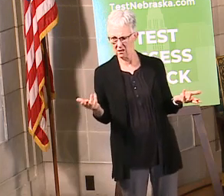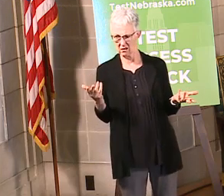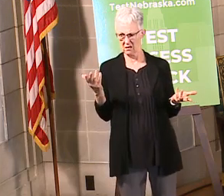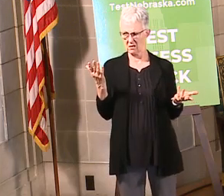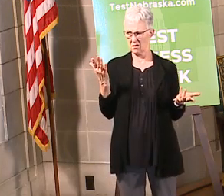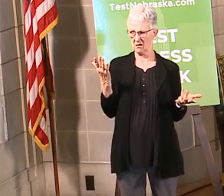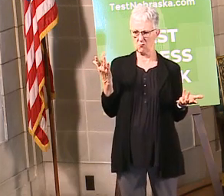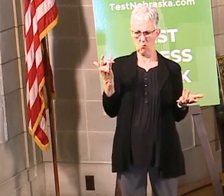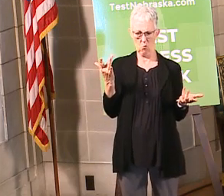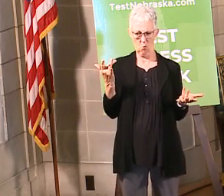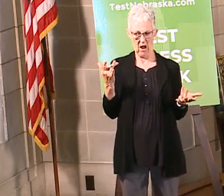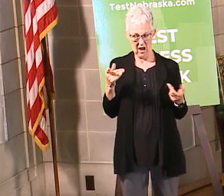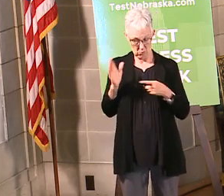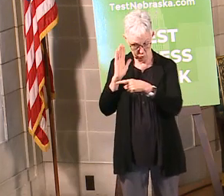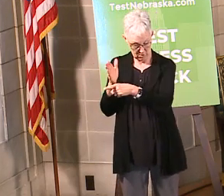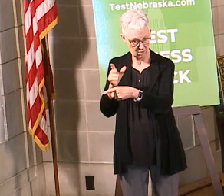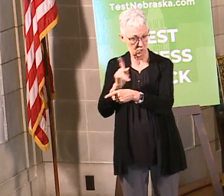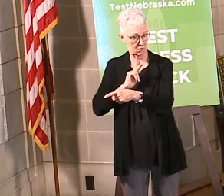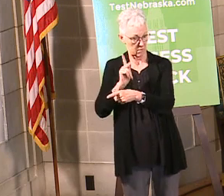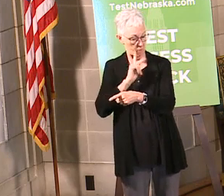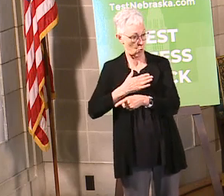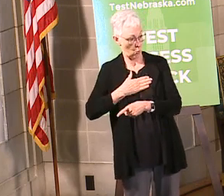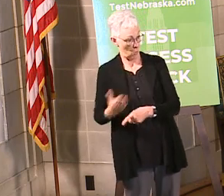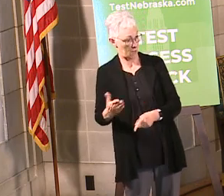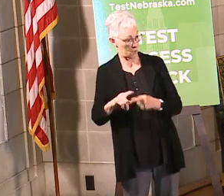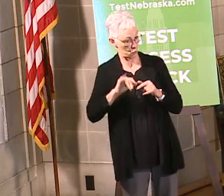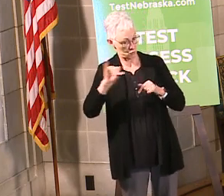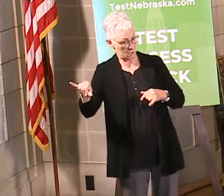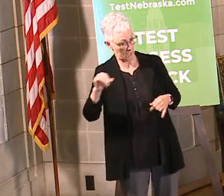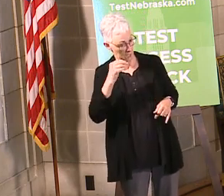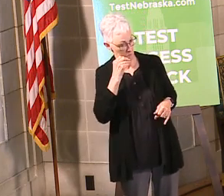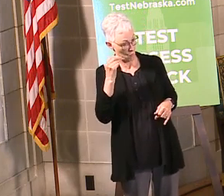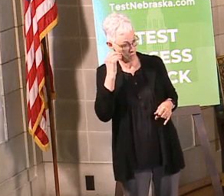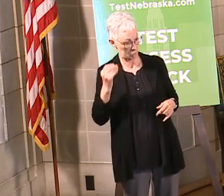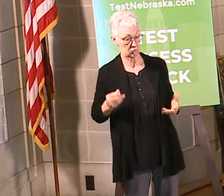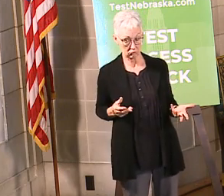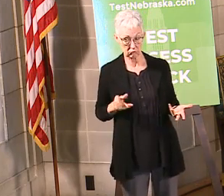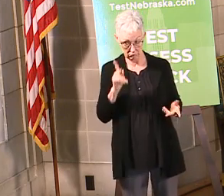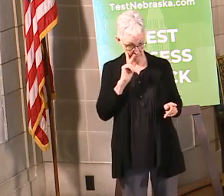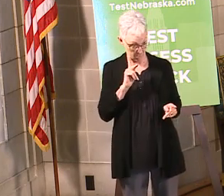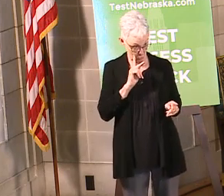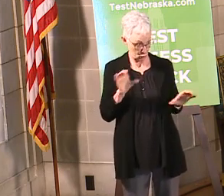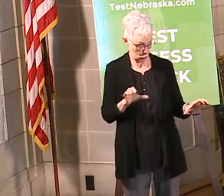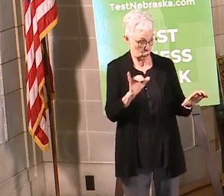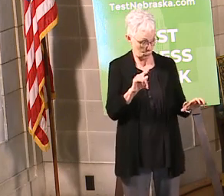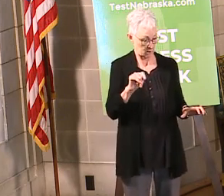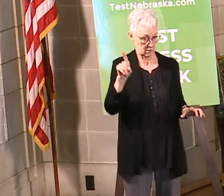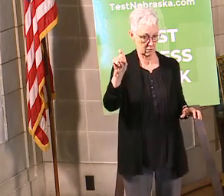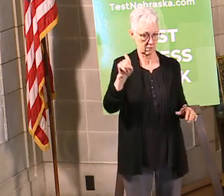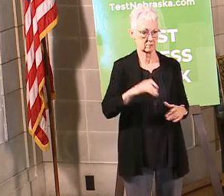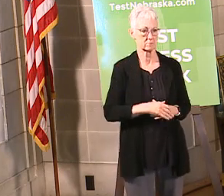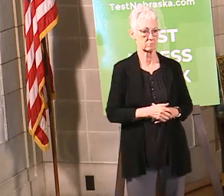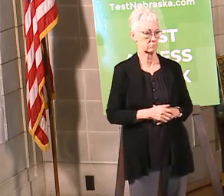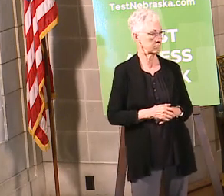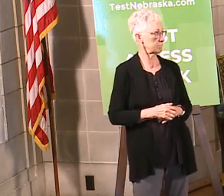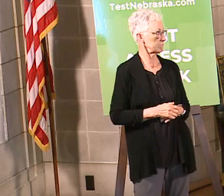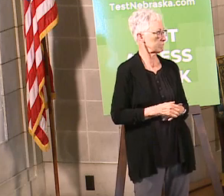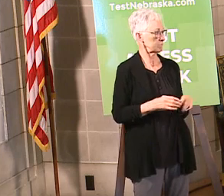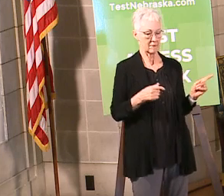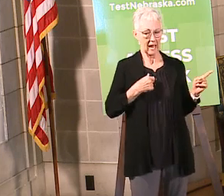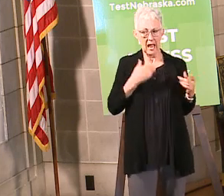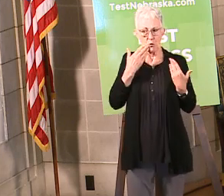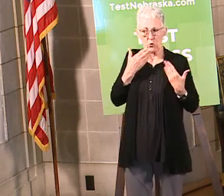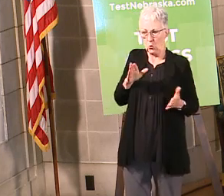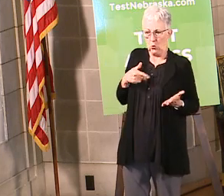What has the response been from these folks? So the question is, what about compliance? Have people been doing it? And again, typically, I don't know that we have